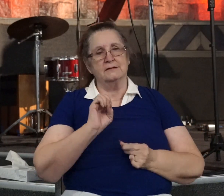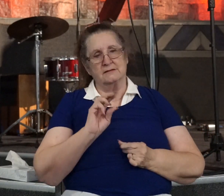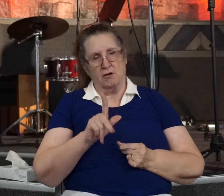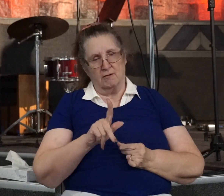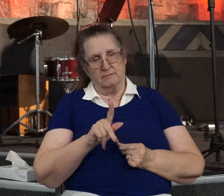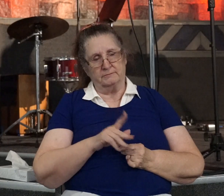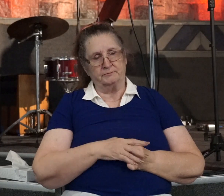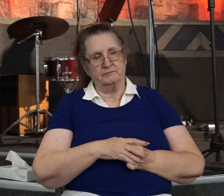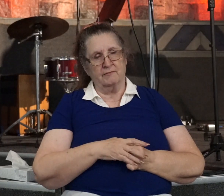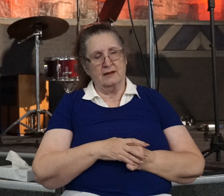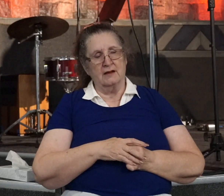To the Gentiles.